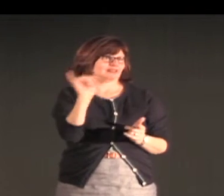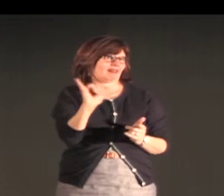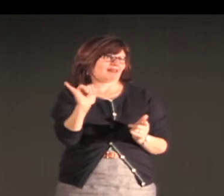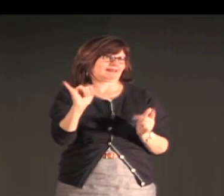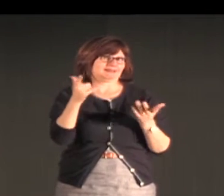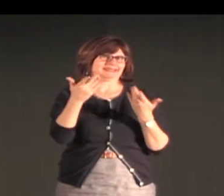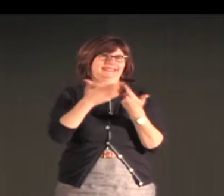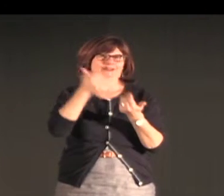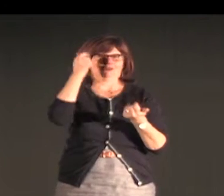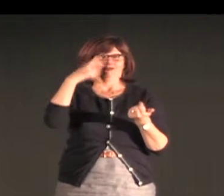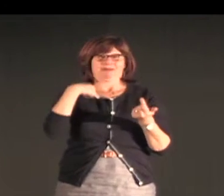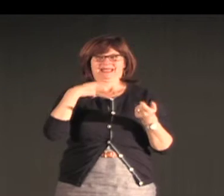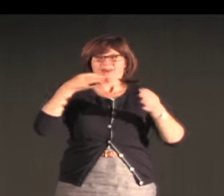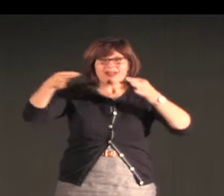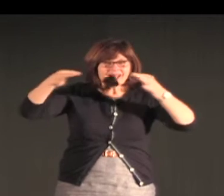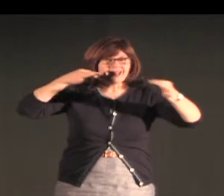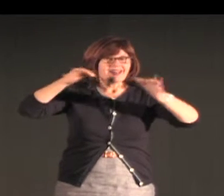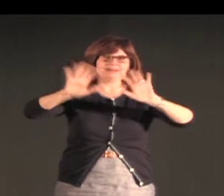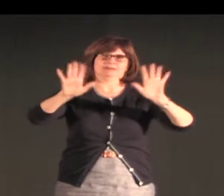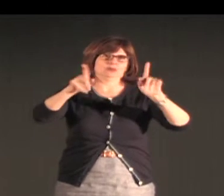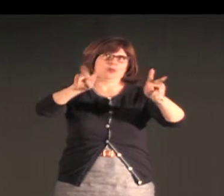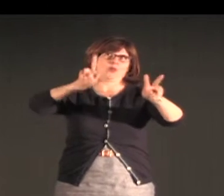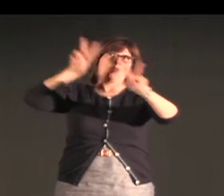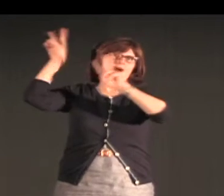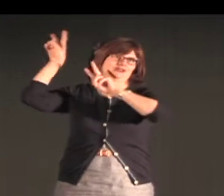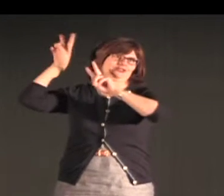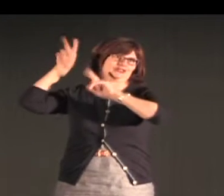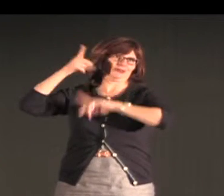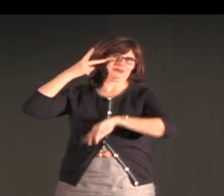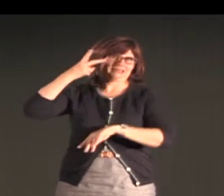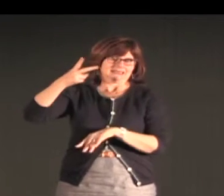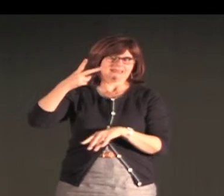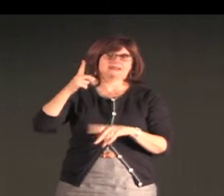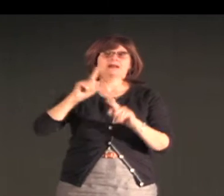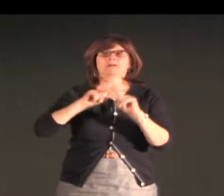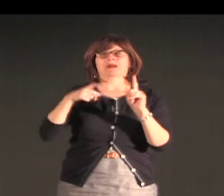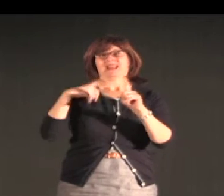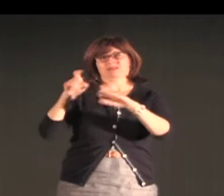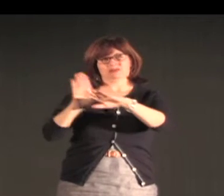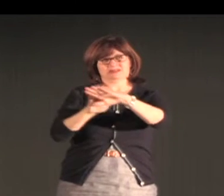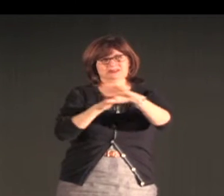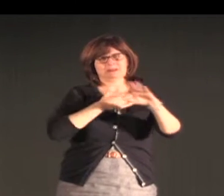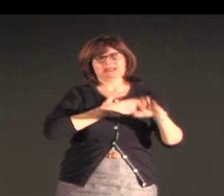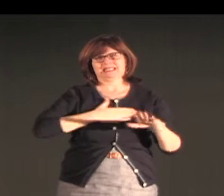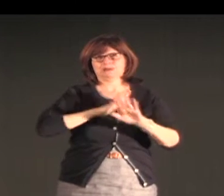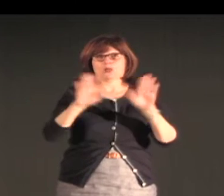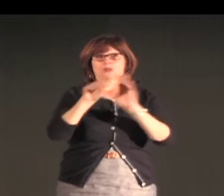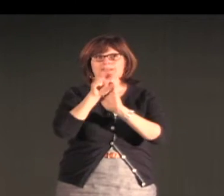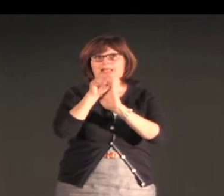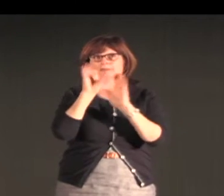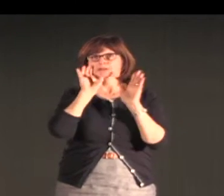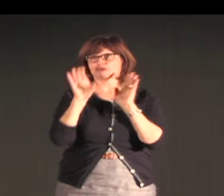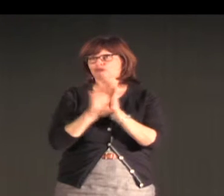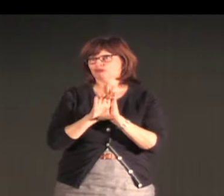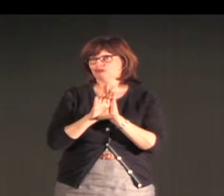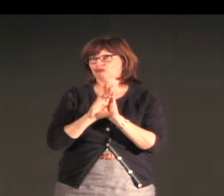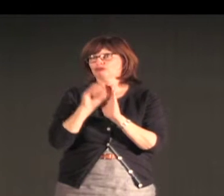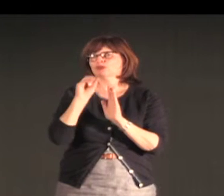I actually have examples of video. I'm not going to explain to you what the language looks like, but I have actual film clips